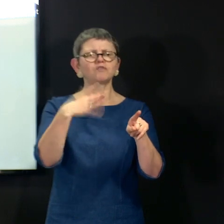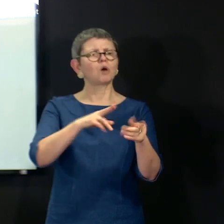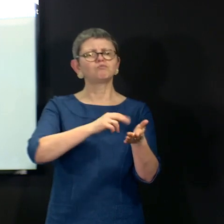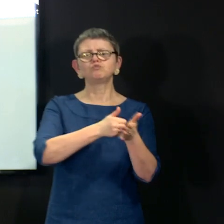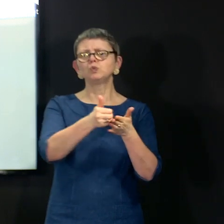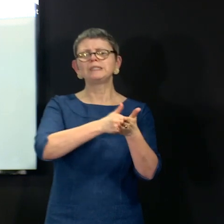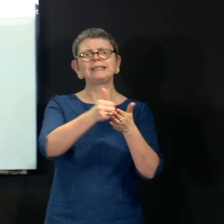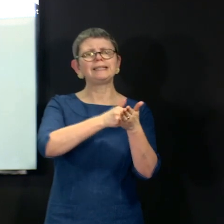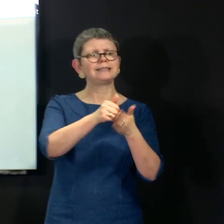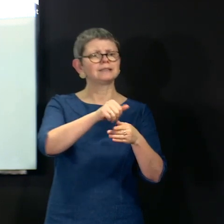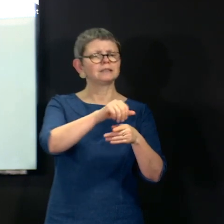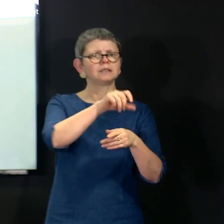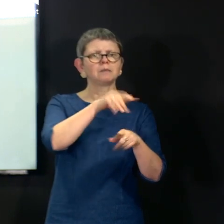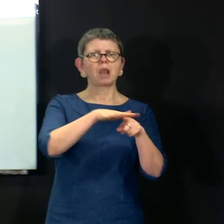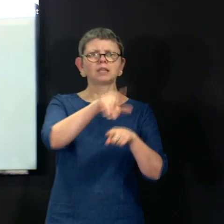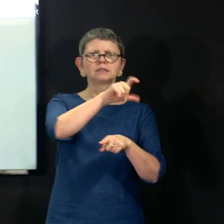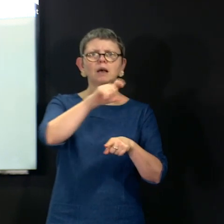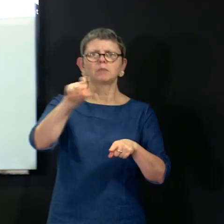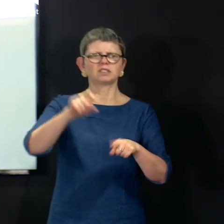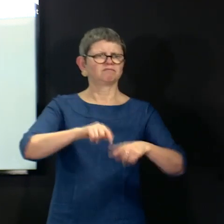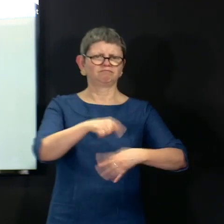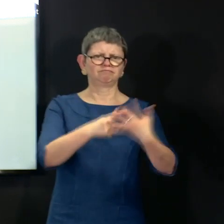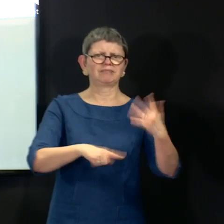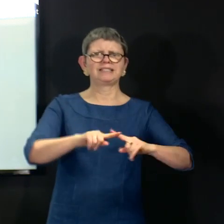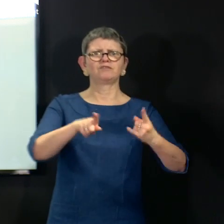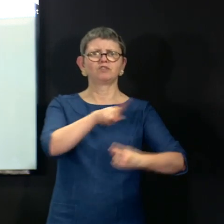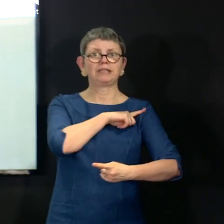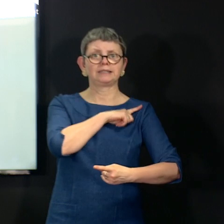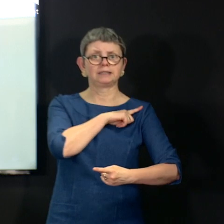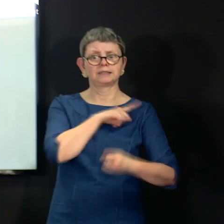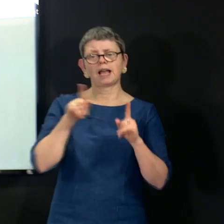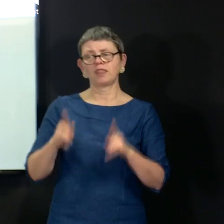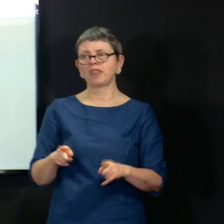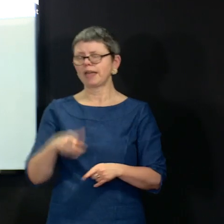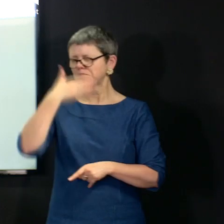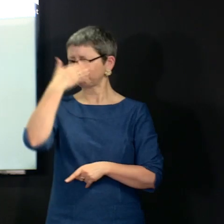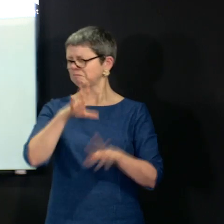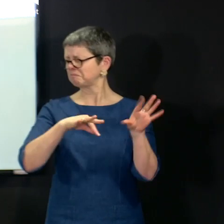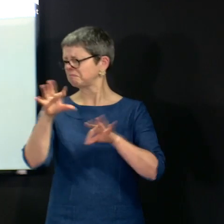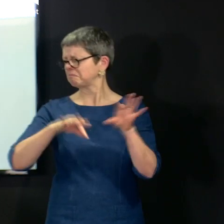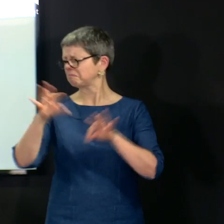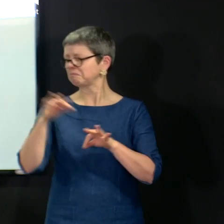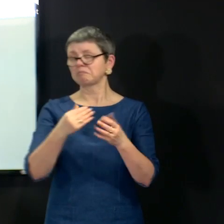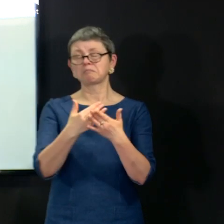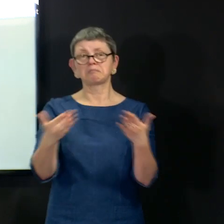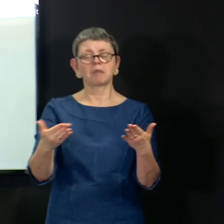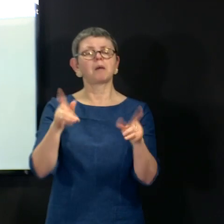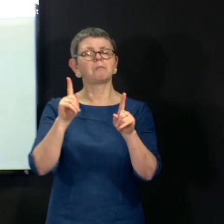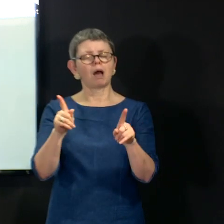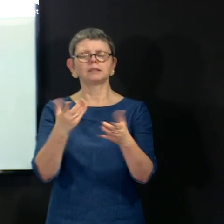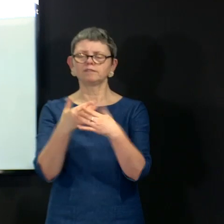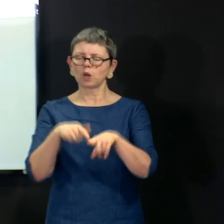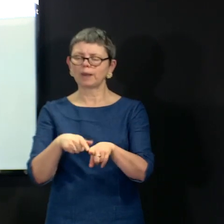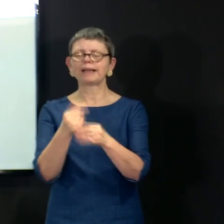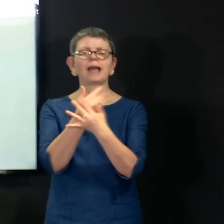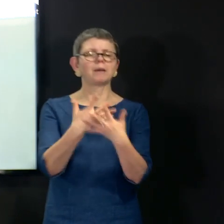other reasons, but then randomly selected on the basis of age and sex.